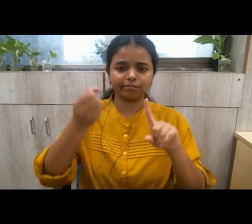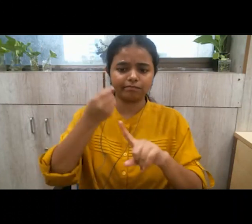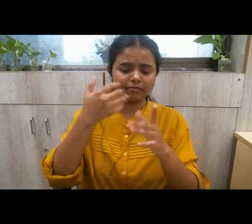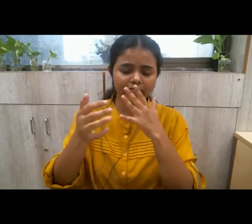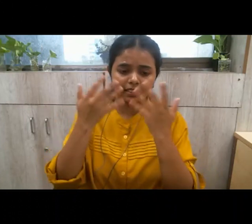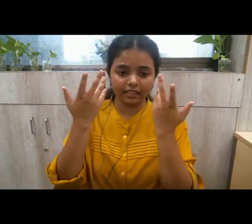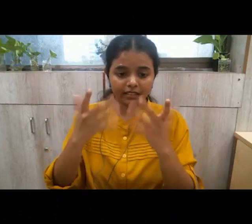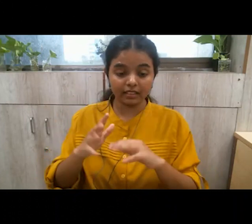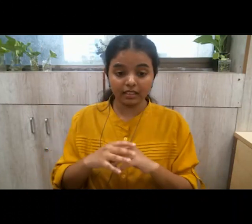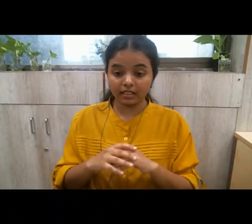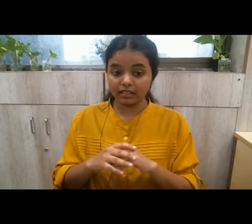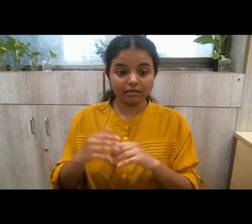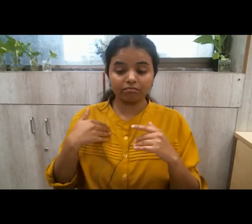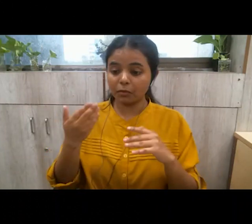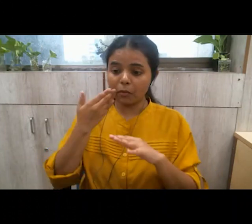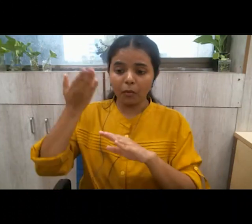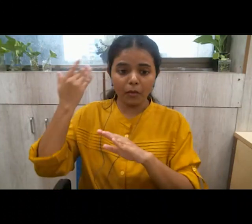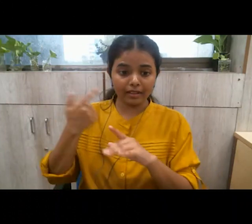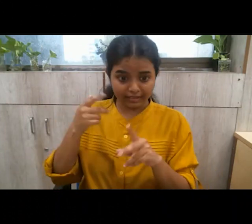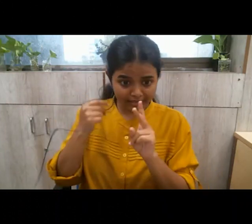those are phases gone from my life